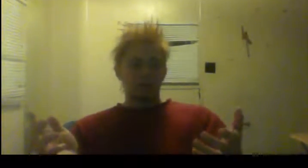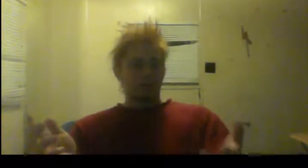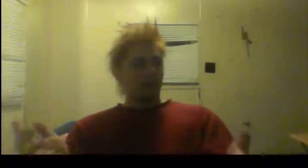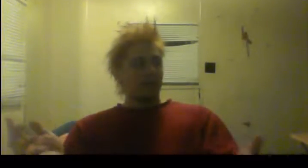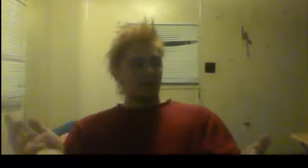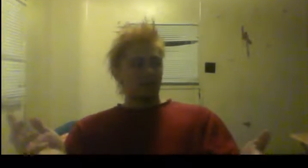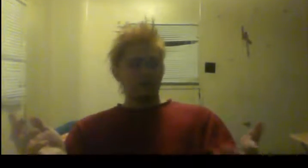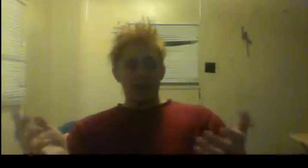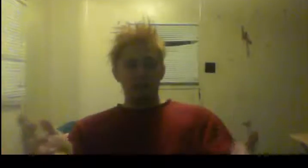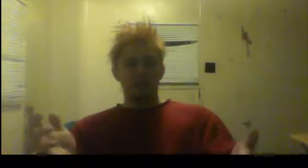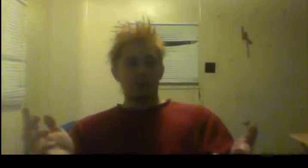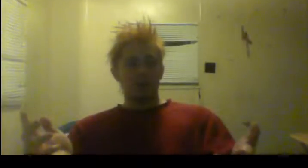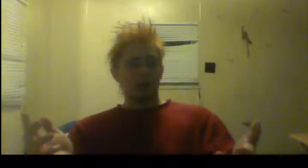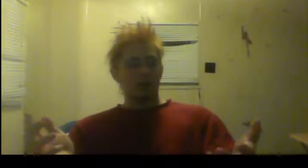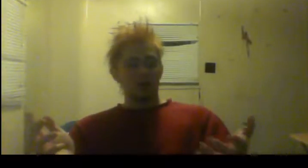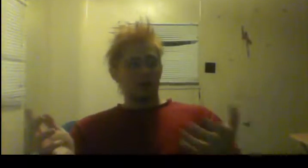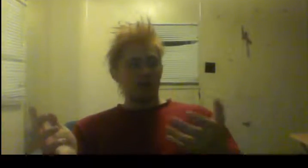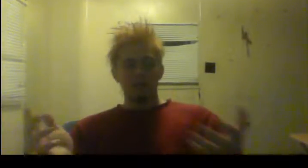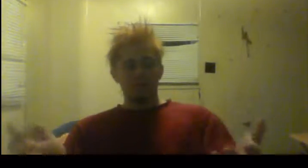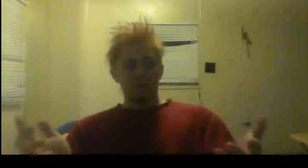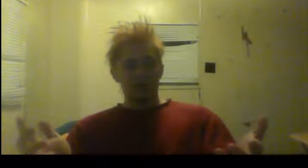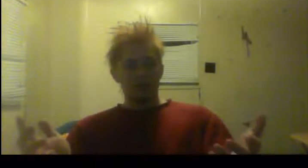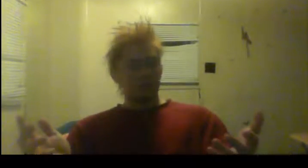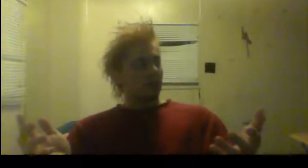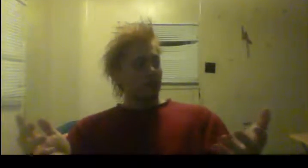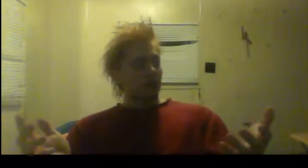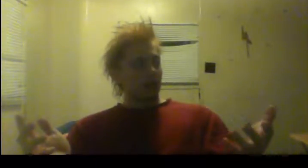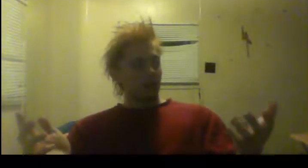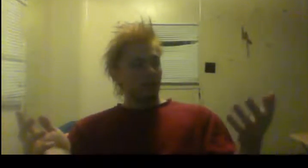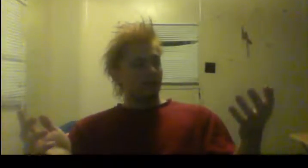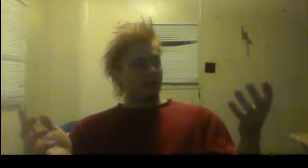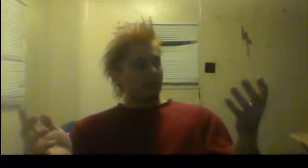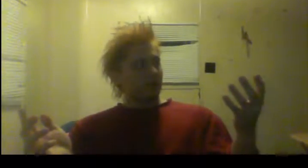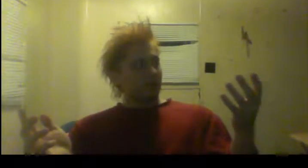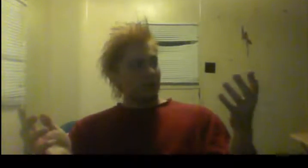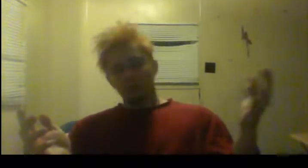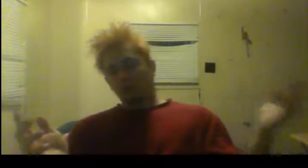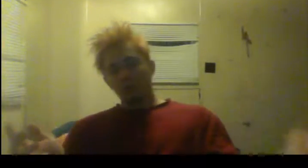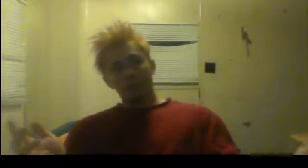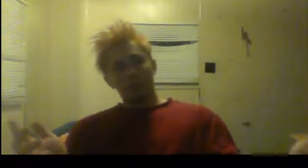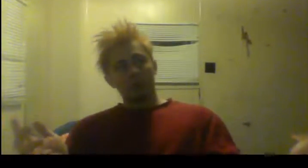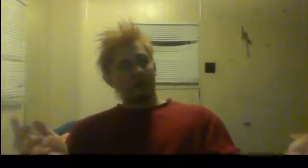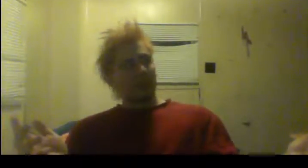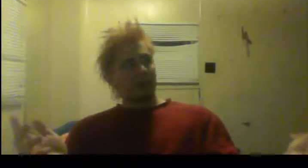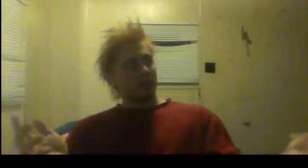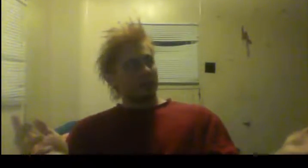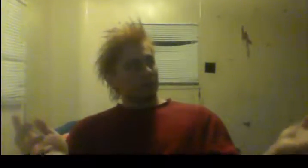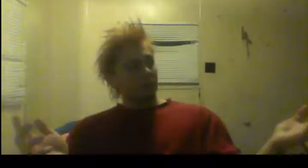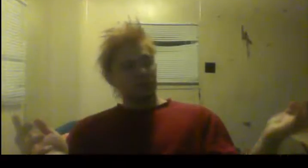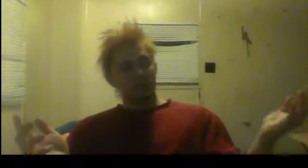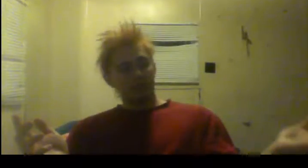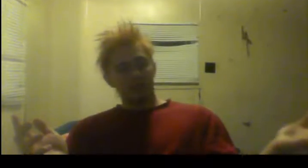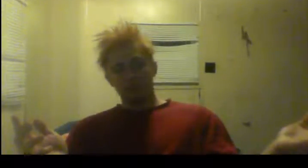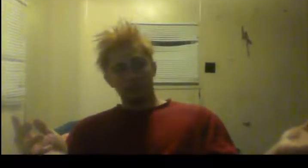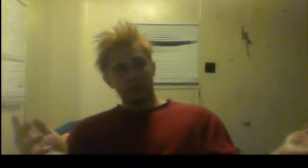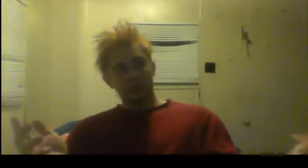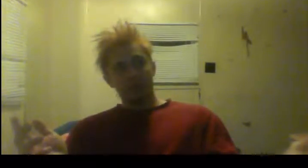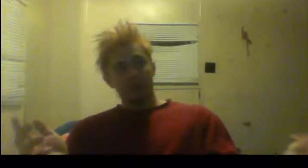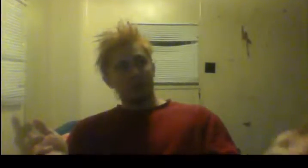I don't have a car. I don't have a bike. I live in a mobile home that is very difficult to live in.